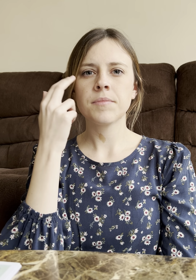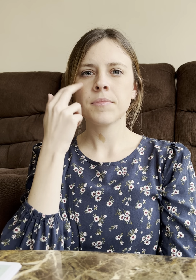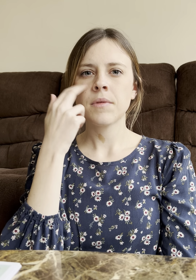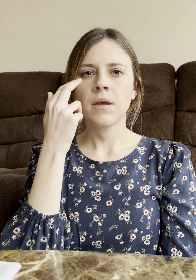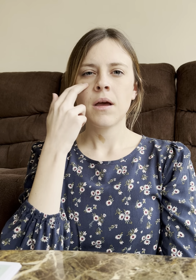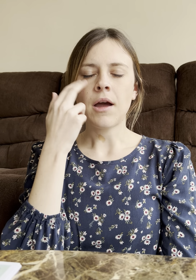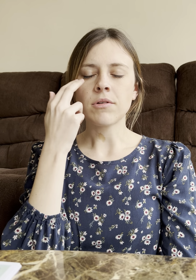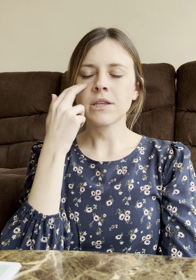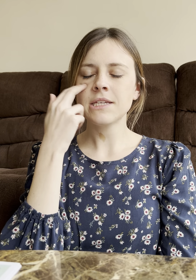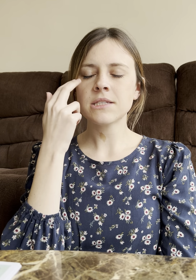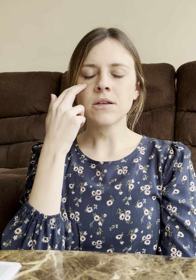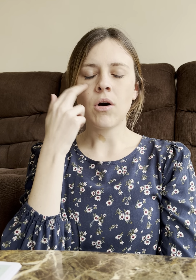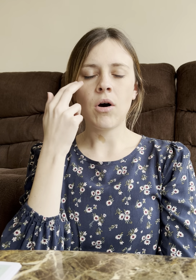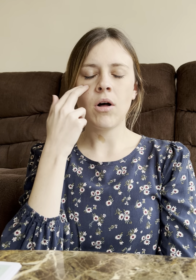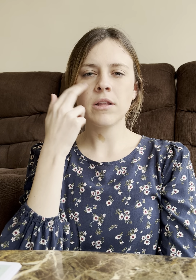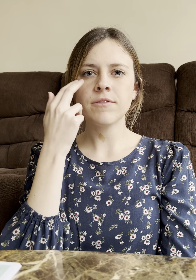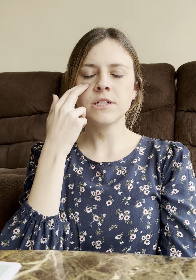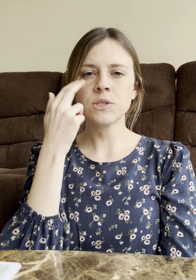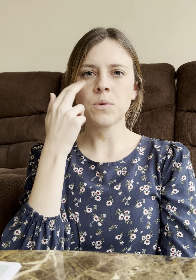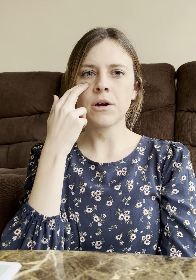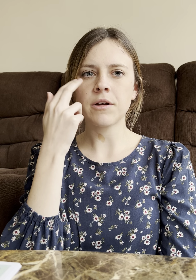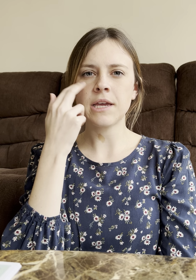I release all of this worry.